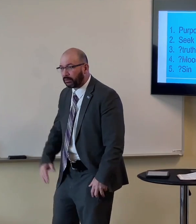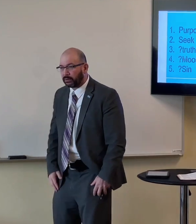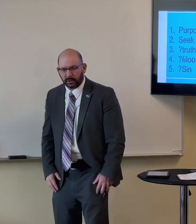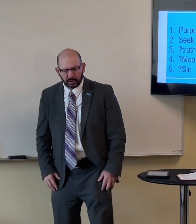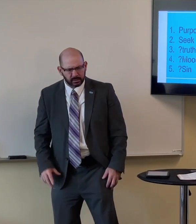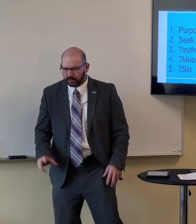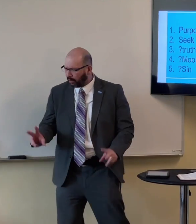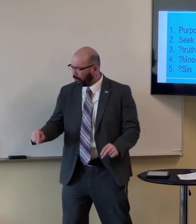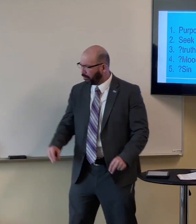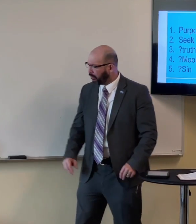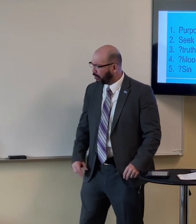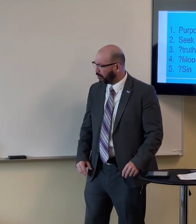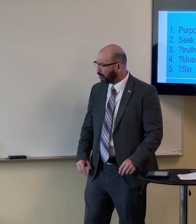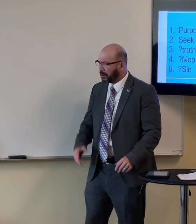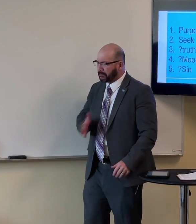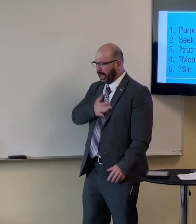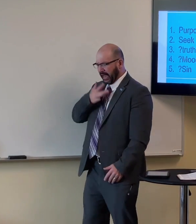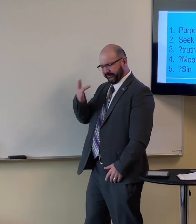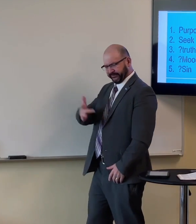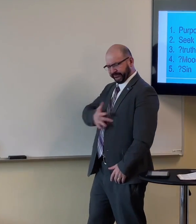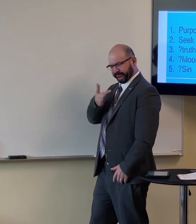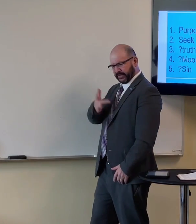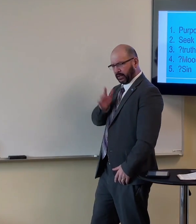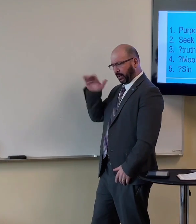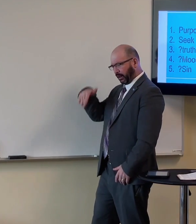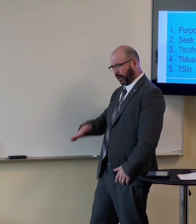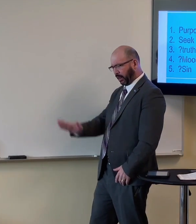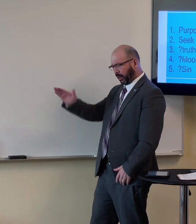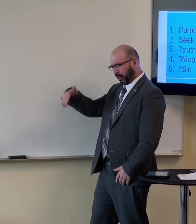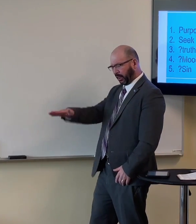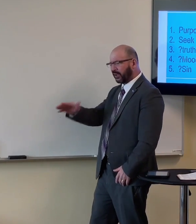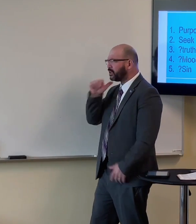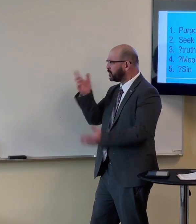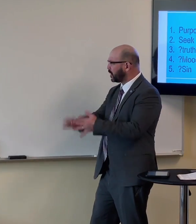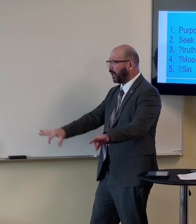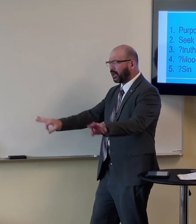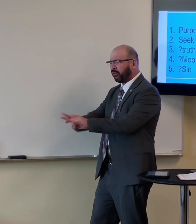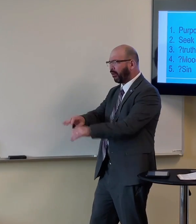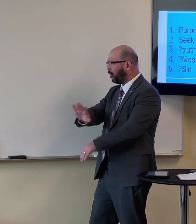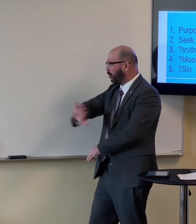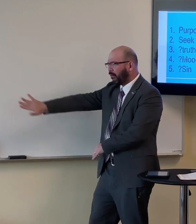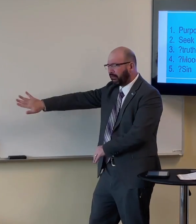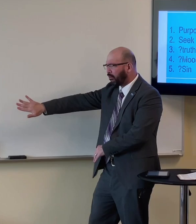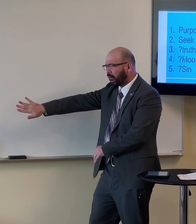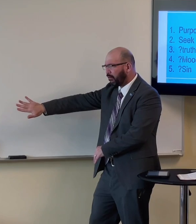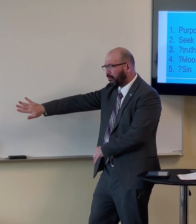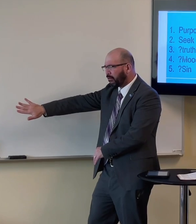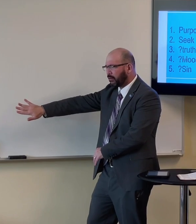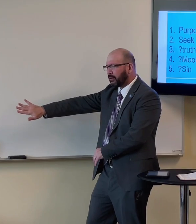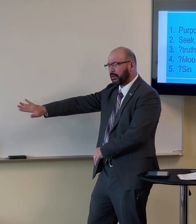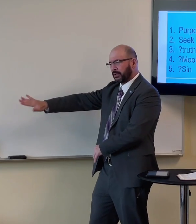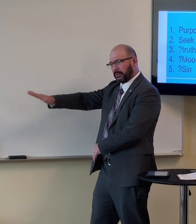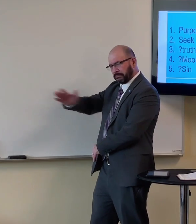Or, say, no. My feelings go up and down. My feelings are really not that important.